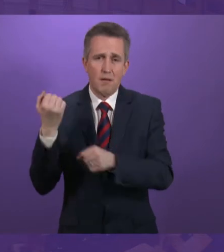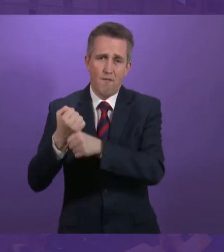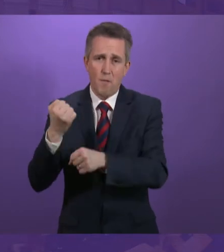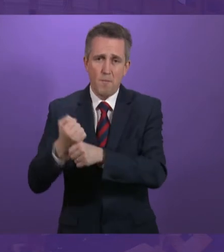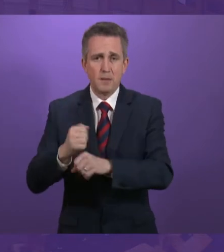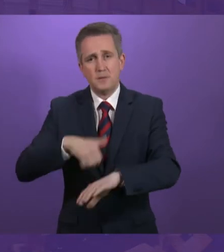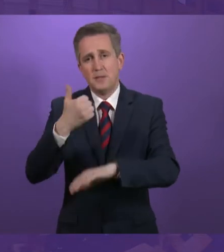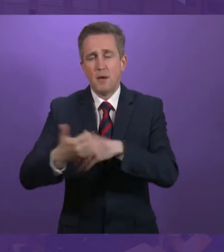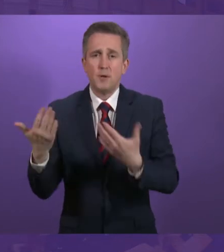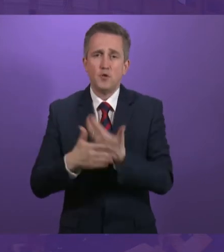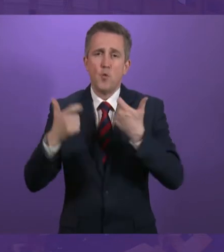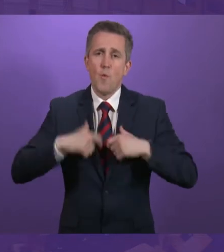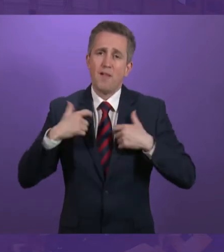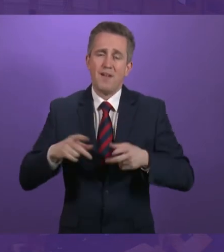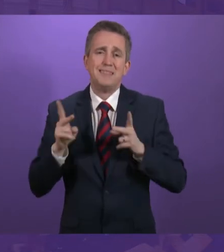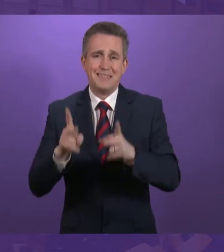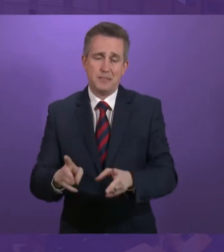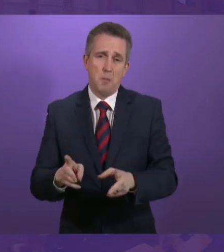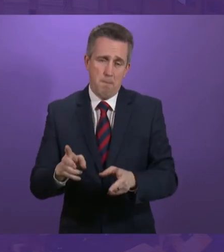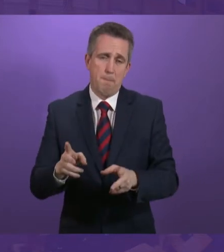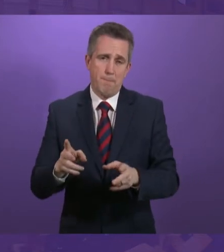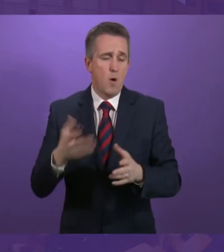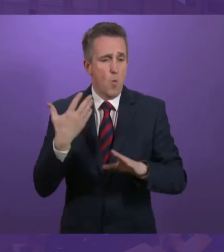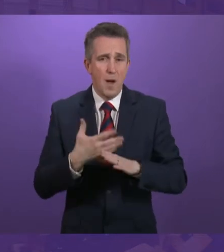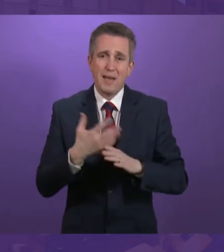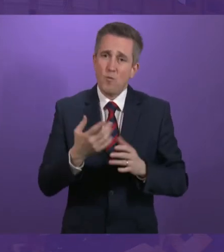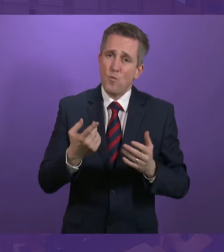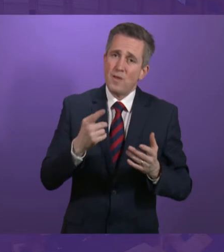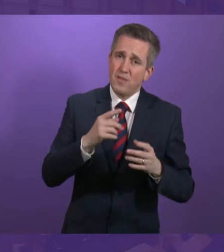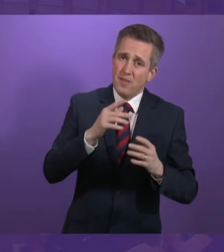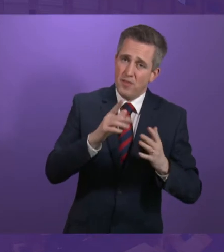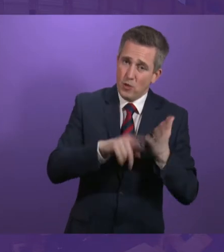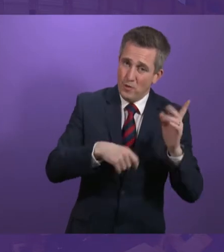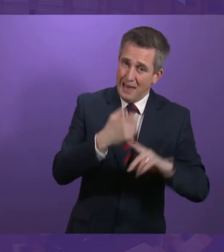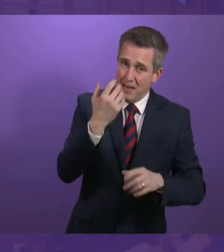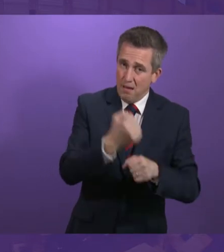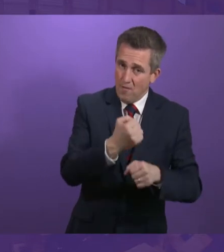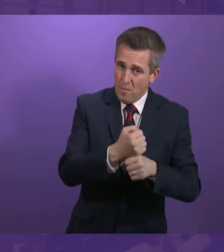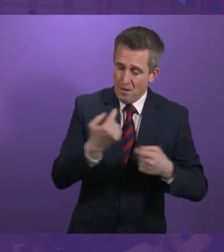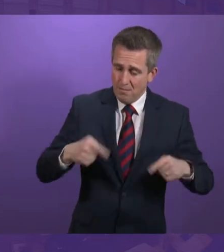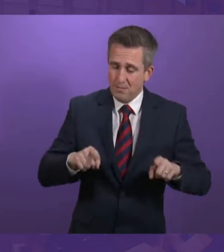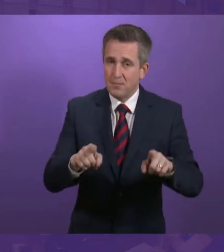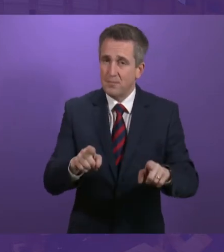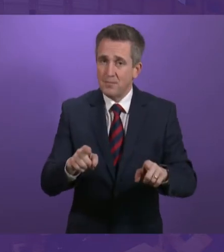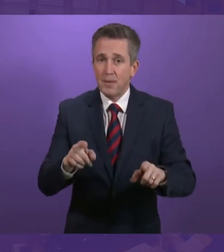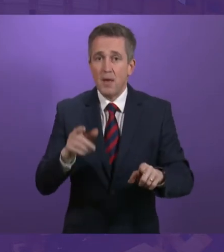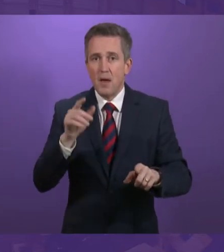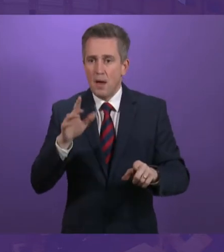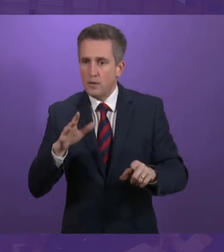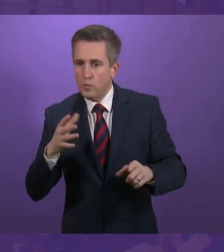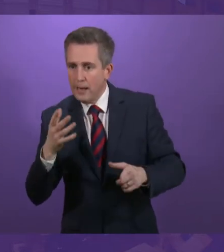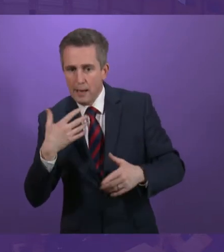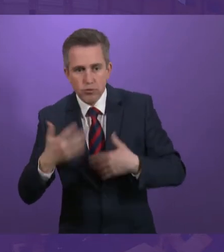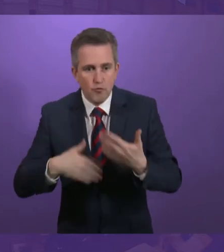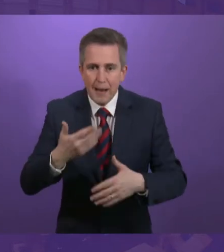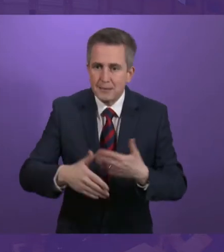welfare system between two countries. This cannot be done without taking difficult decisions on timing but every day as we break new ground